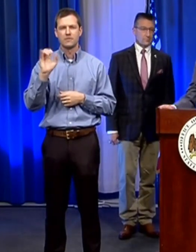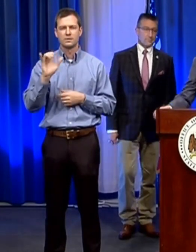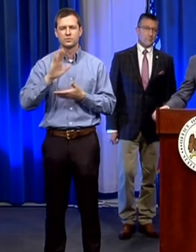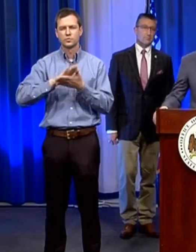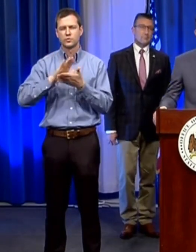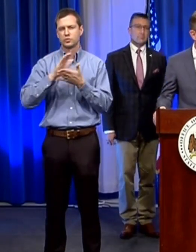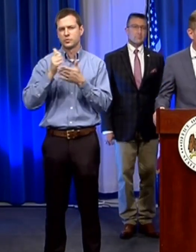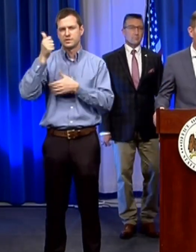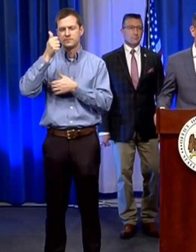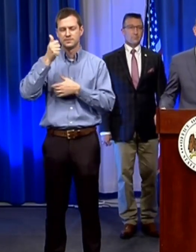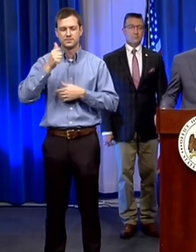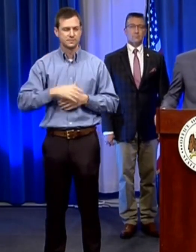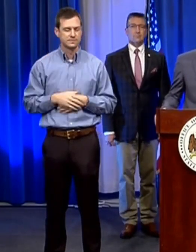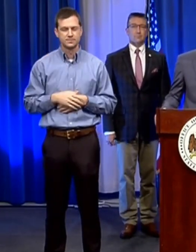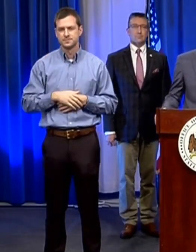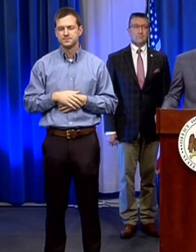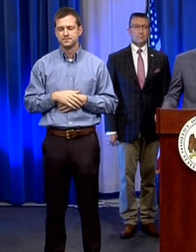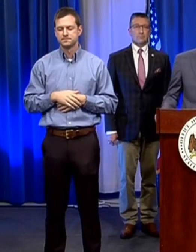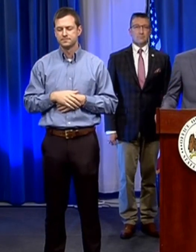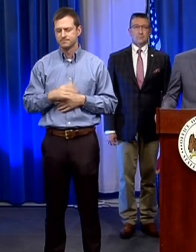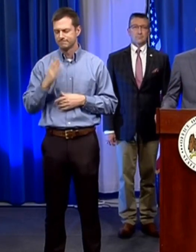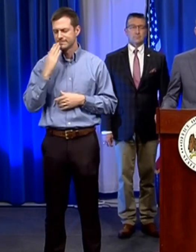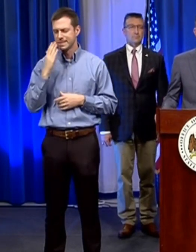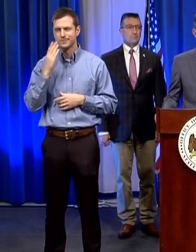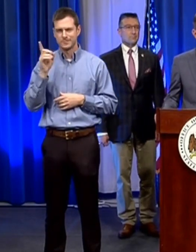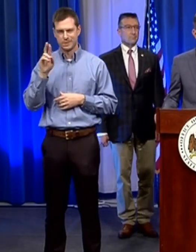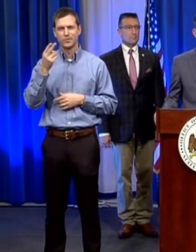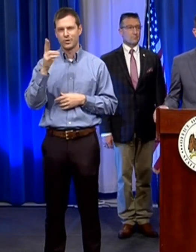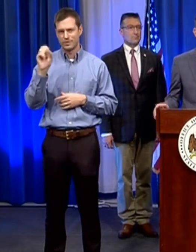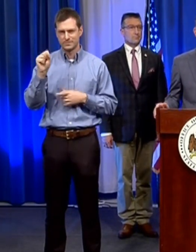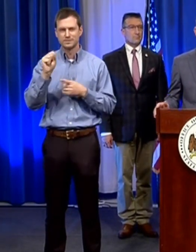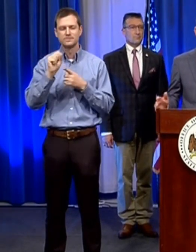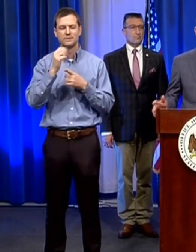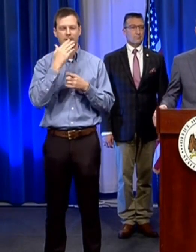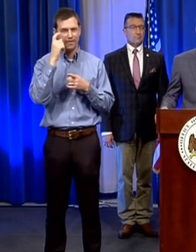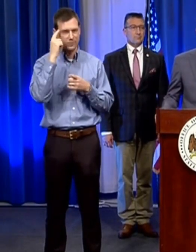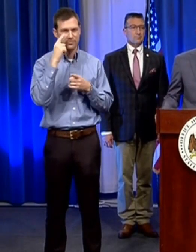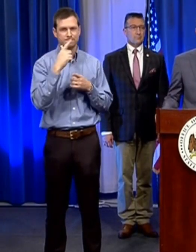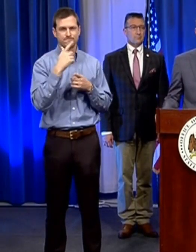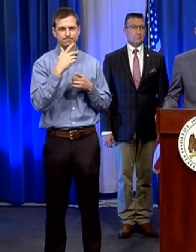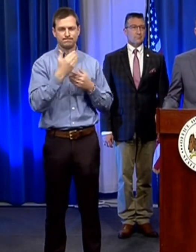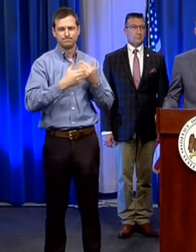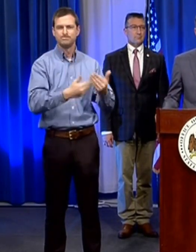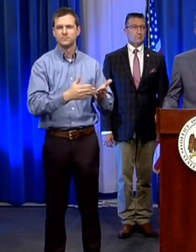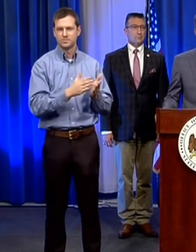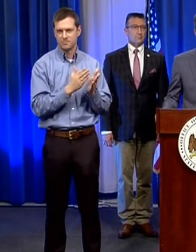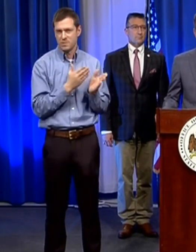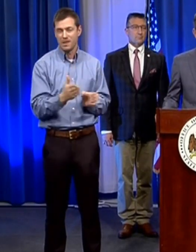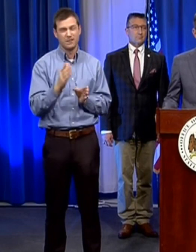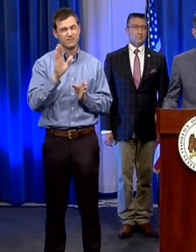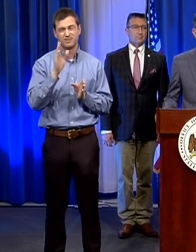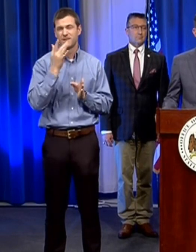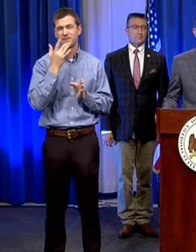thank you dr harris and certainly thank you governor for being proactive we were very fortunate that the governor called a task force together several